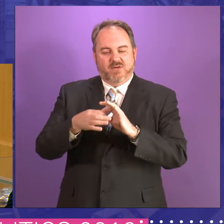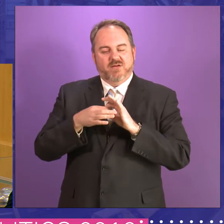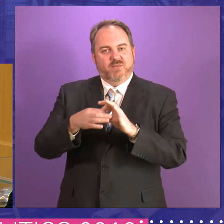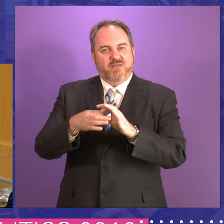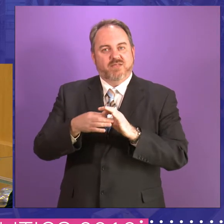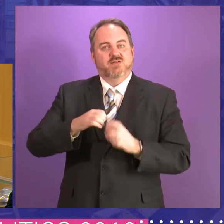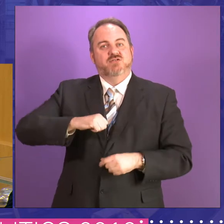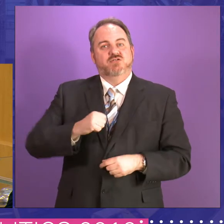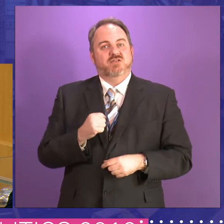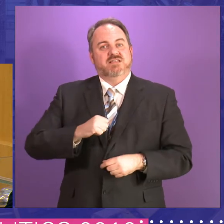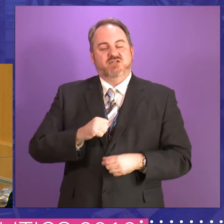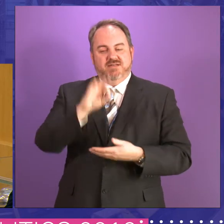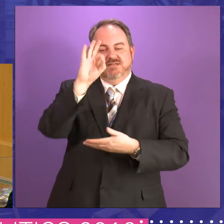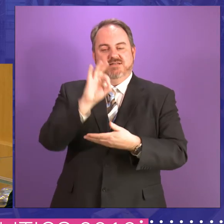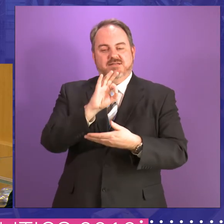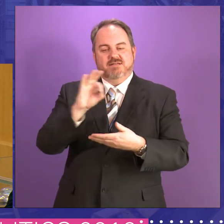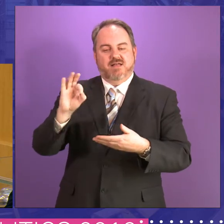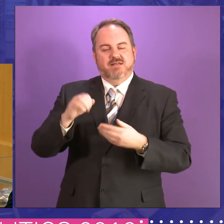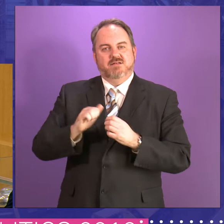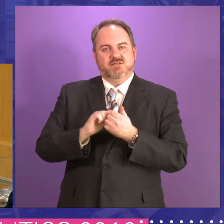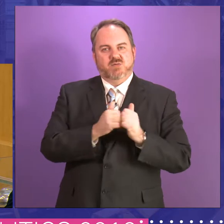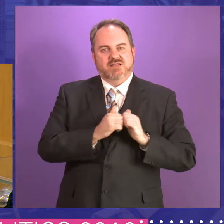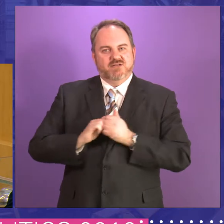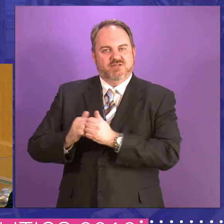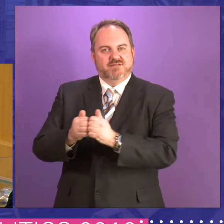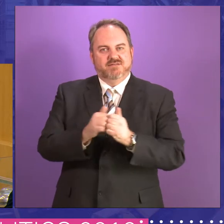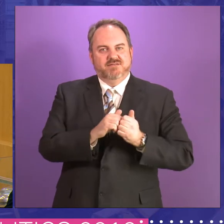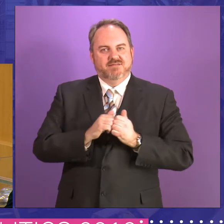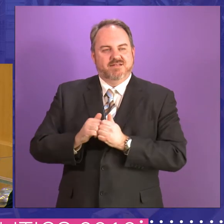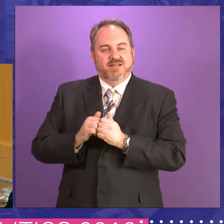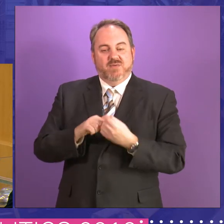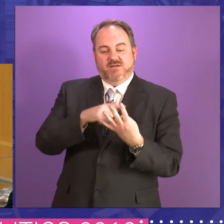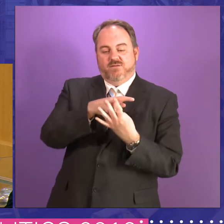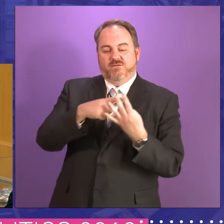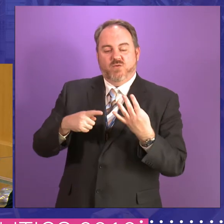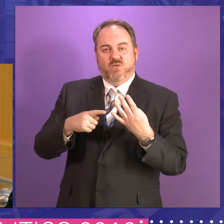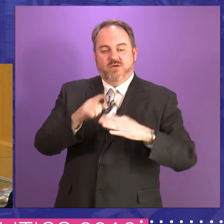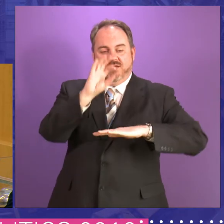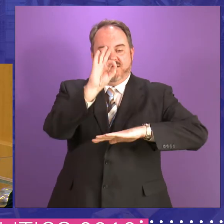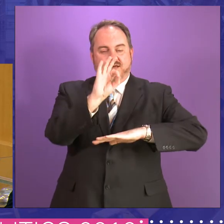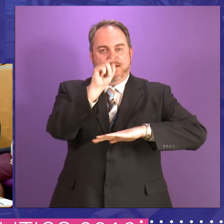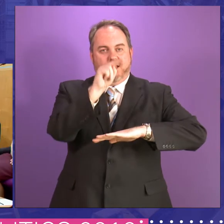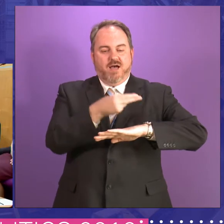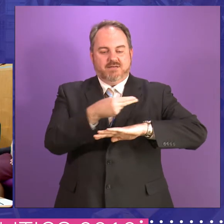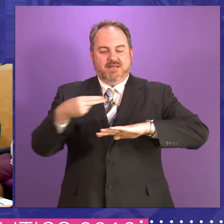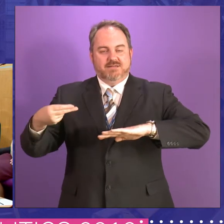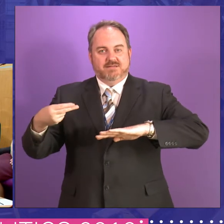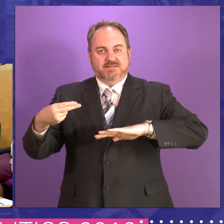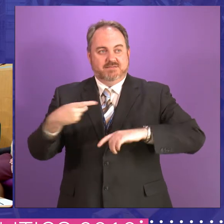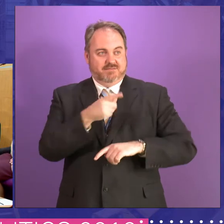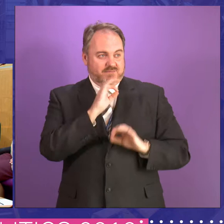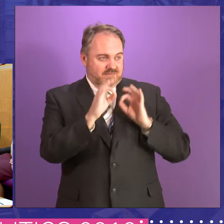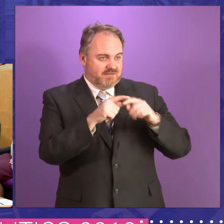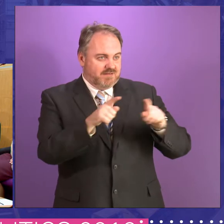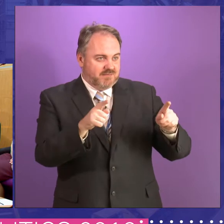Ecological Design Association. At that time, I managed to get four architects together with me. And we sat in front of the design people, the people from, um,